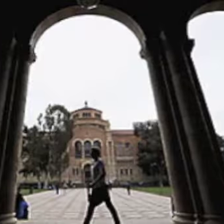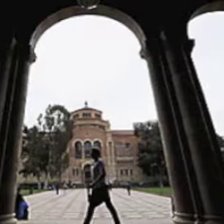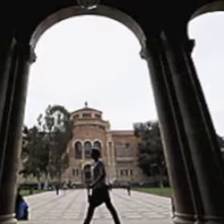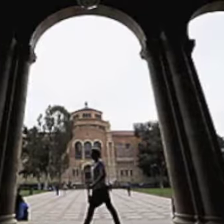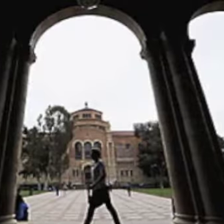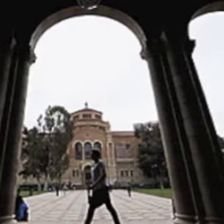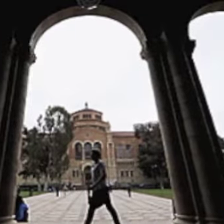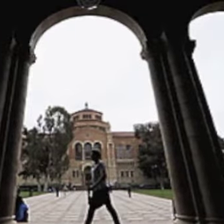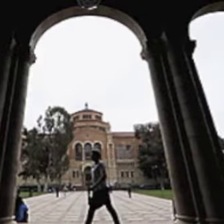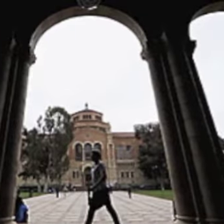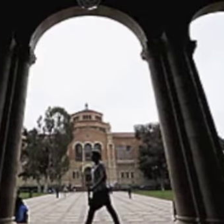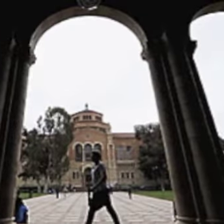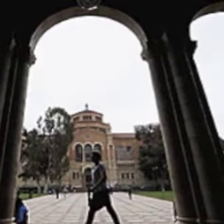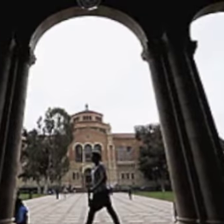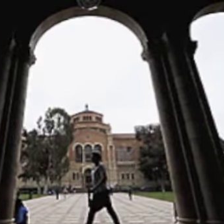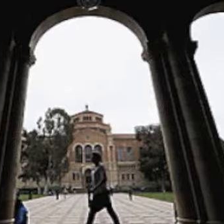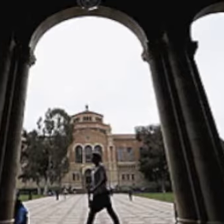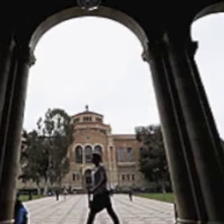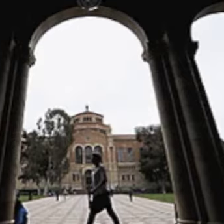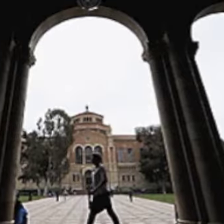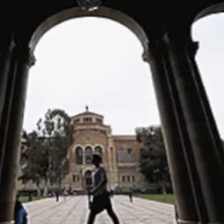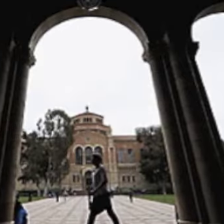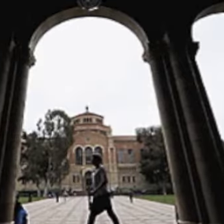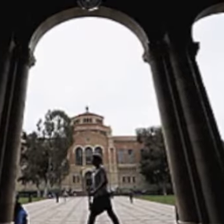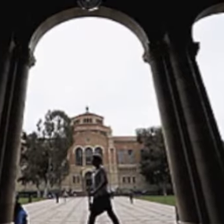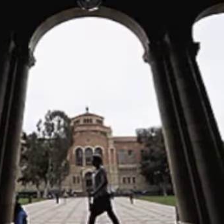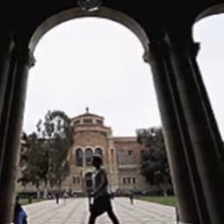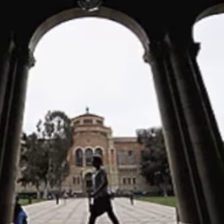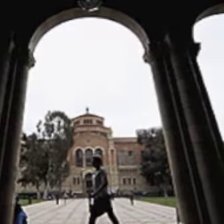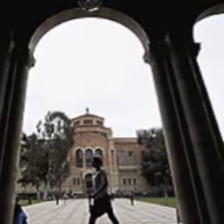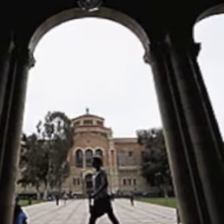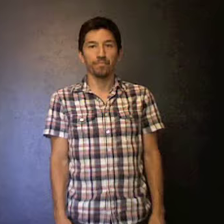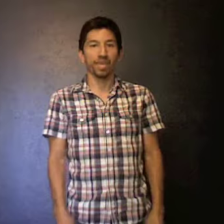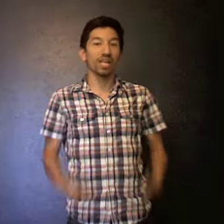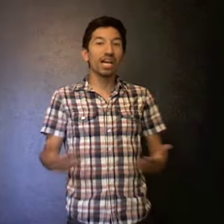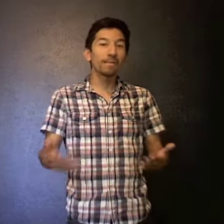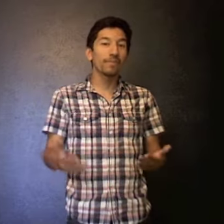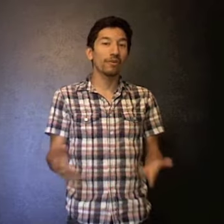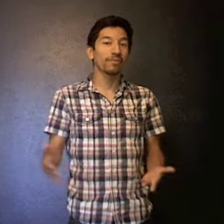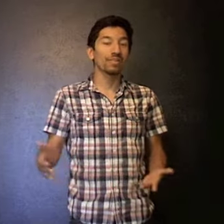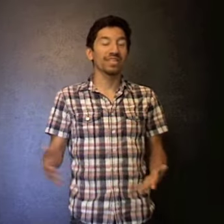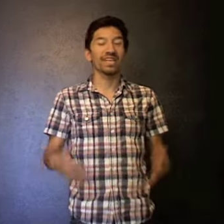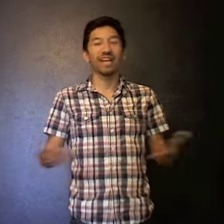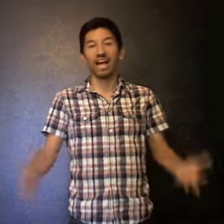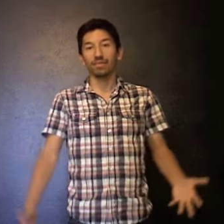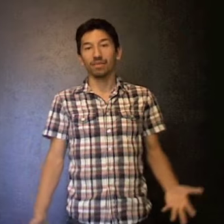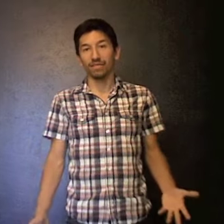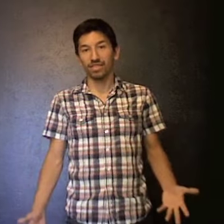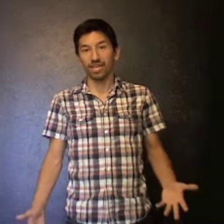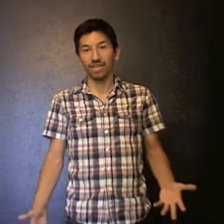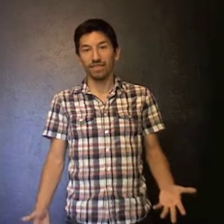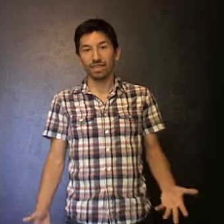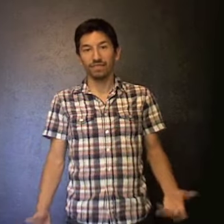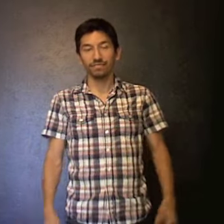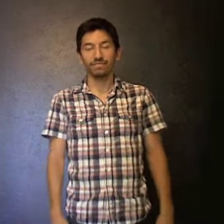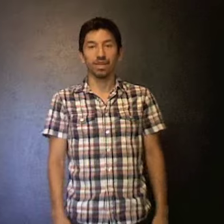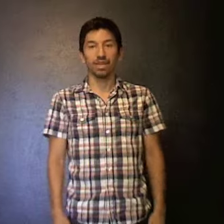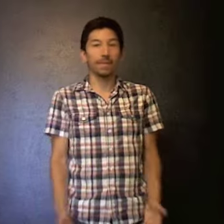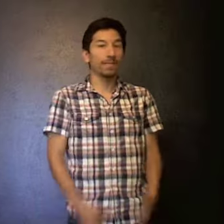Forty percent of colleges actually showed a decrease in enrollment. A lot of people are blaming the economy for this kind of thing. That people